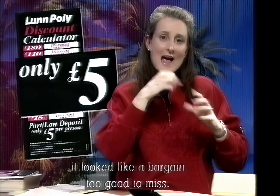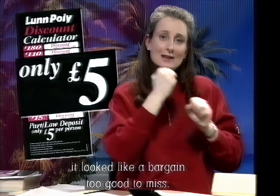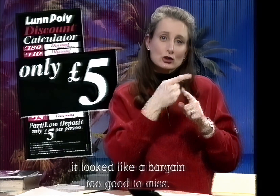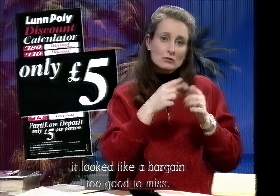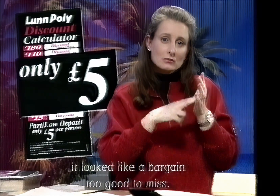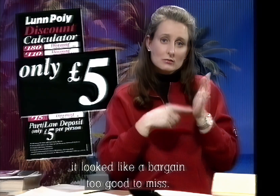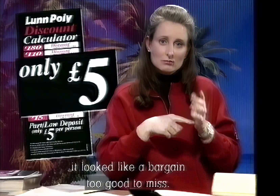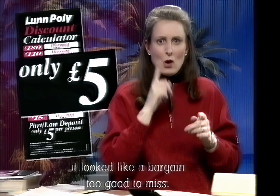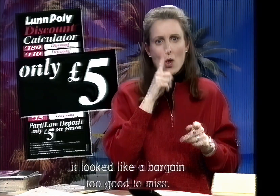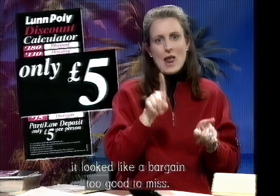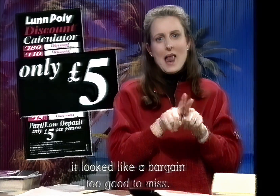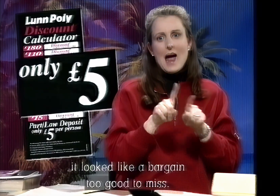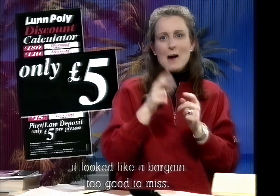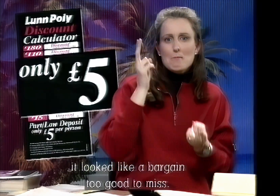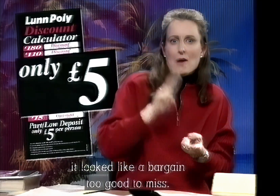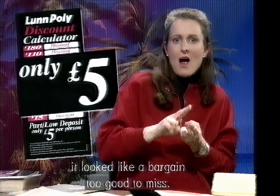it looked like a bargain too good to miss.